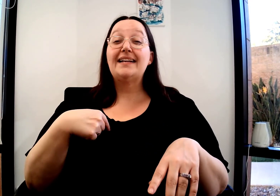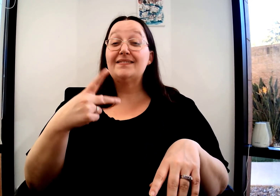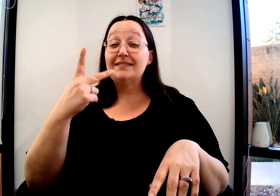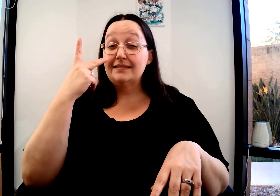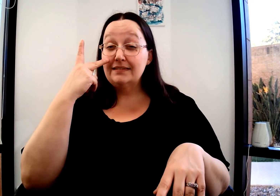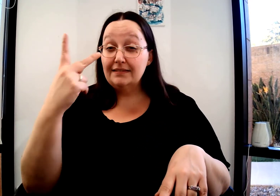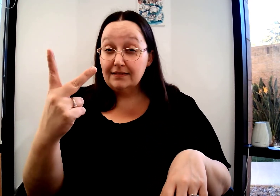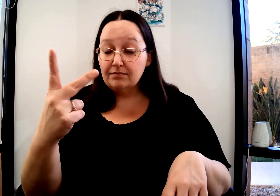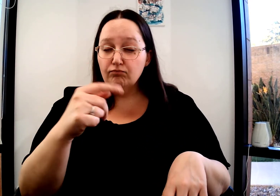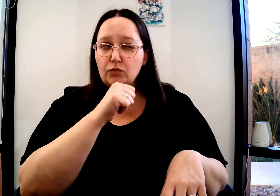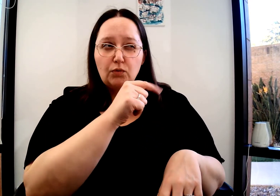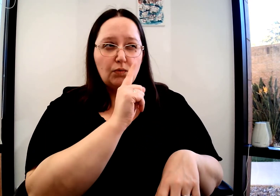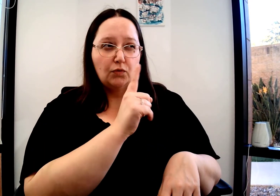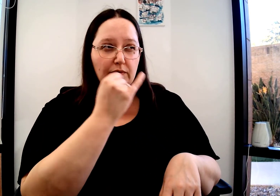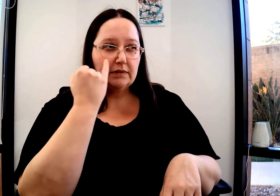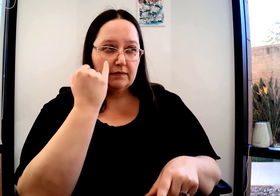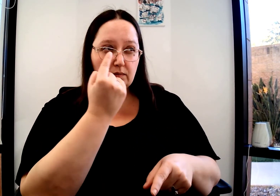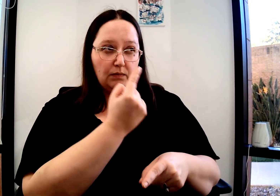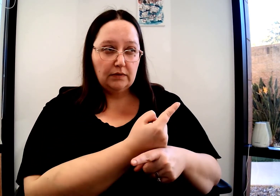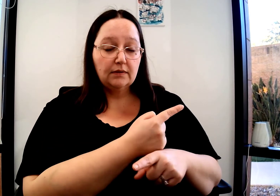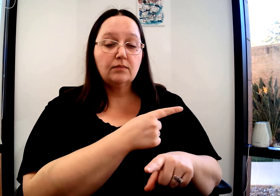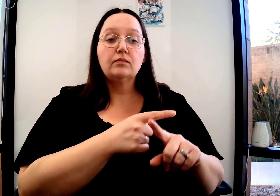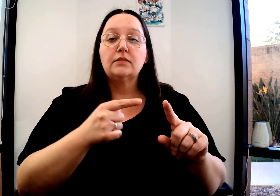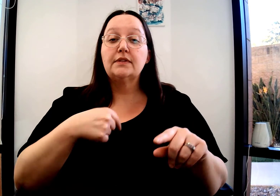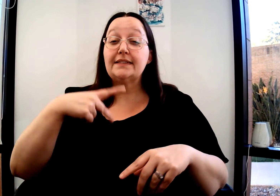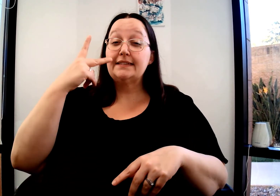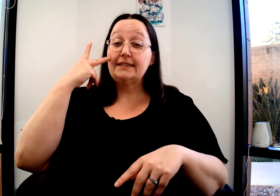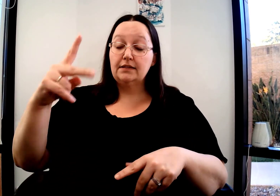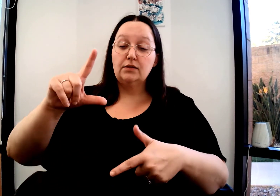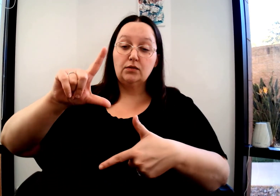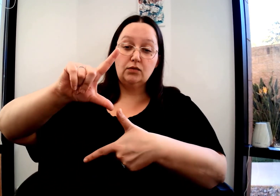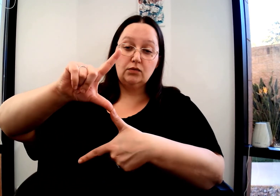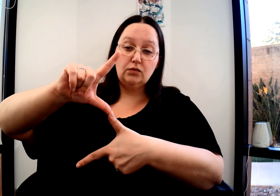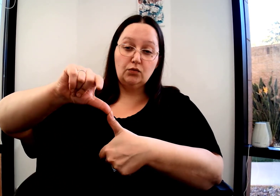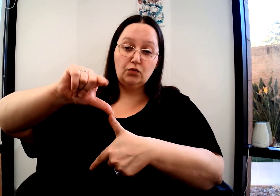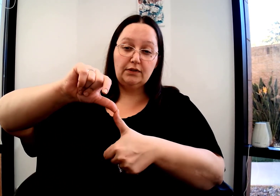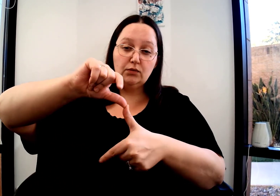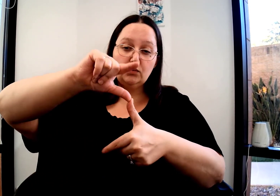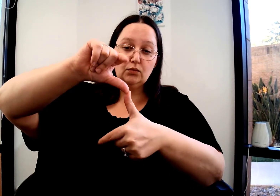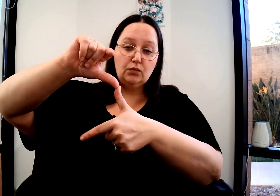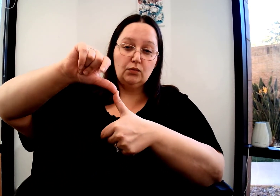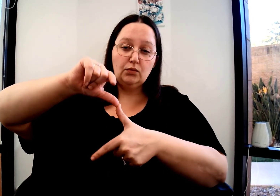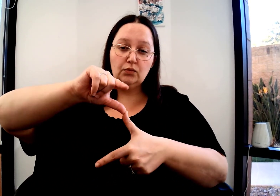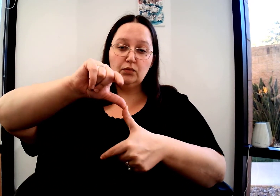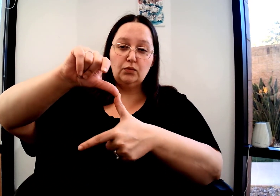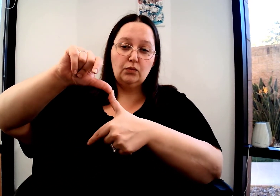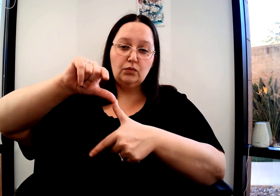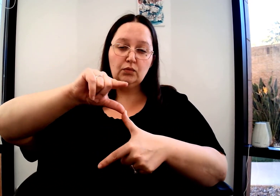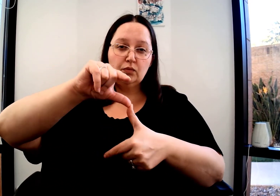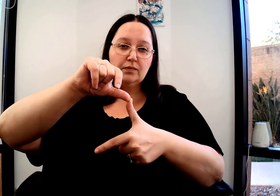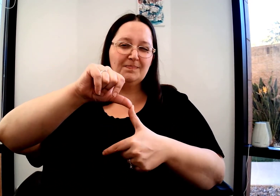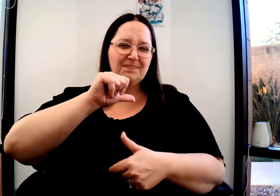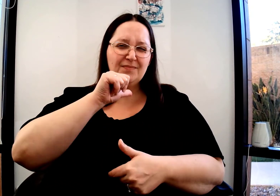you're doing this. I have seen another one. I'm not sure if it's correct, but I've seen tornado sign this way.